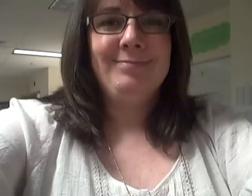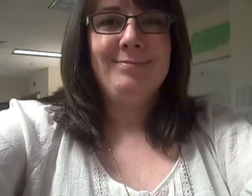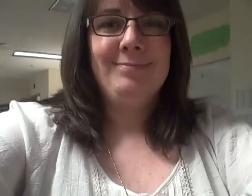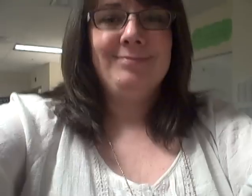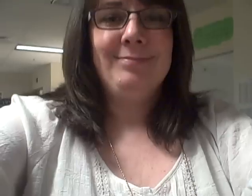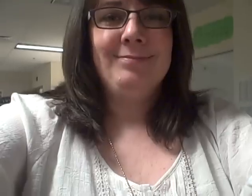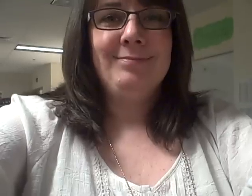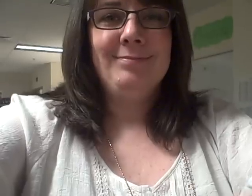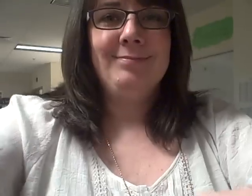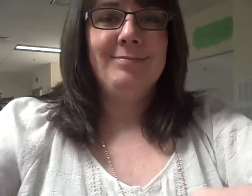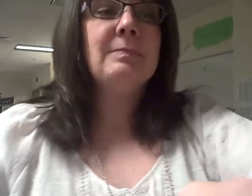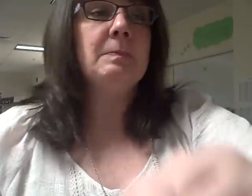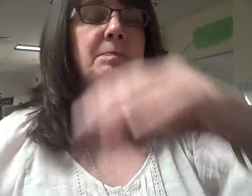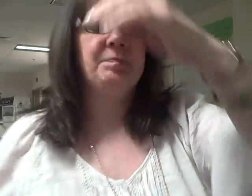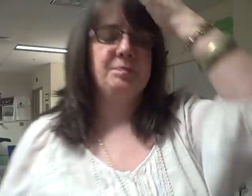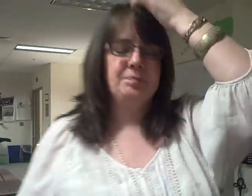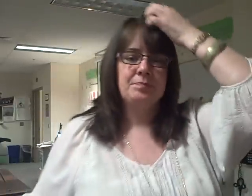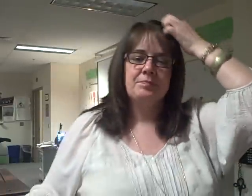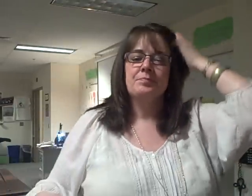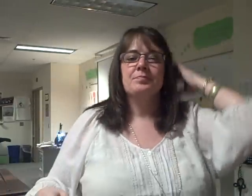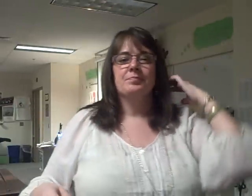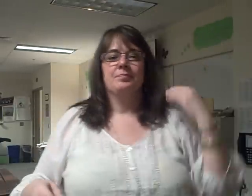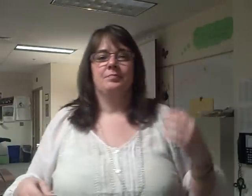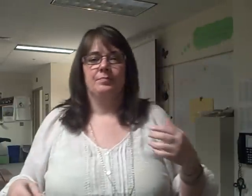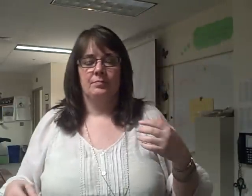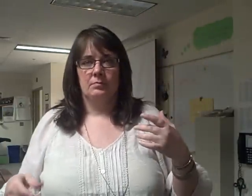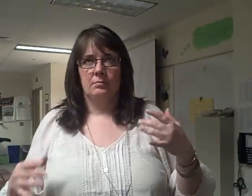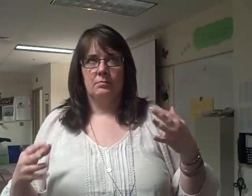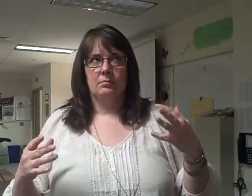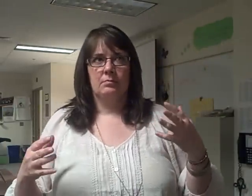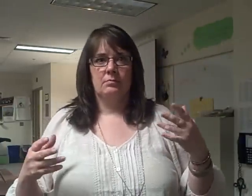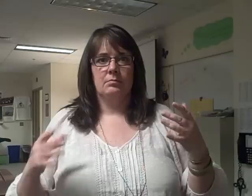Let me show you how to use it